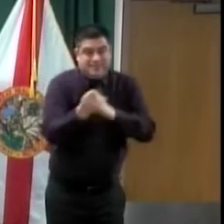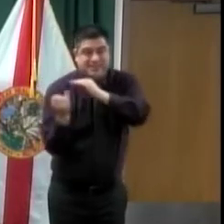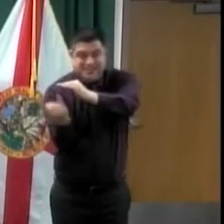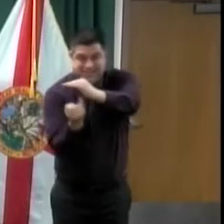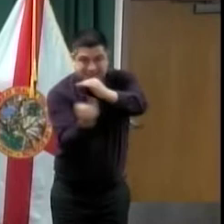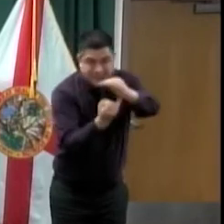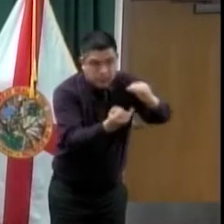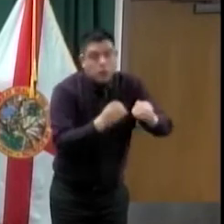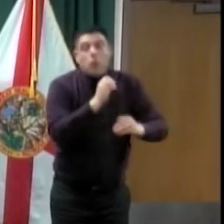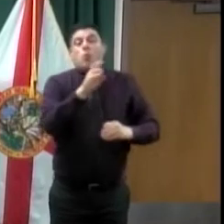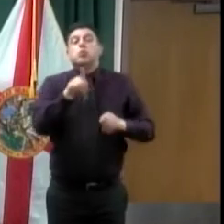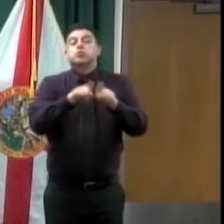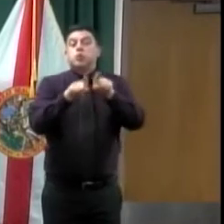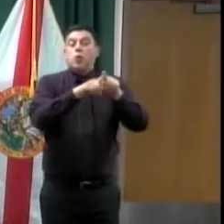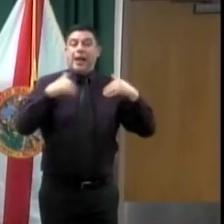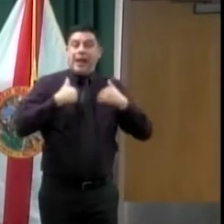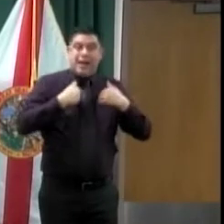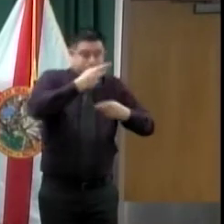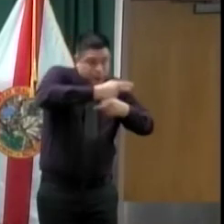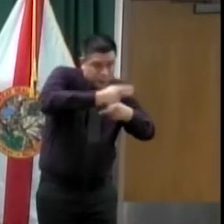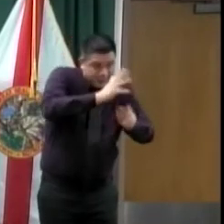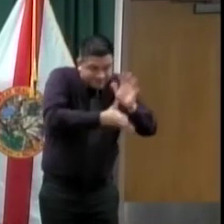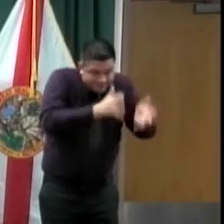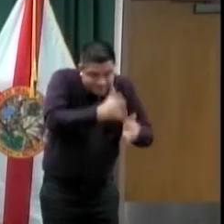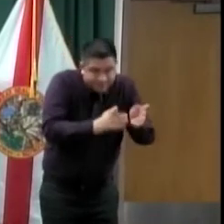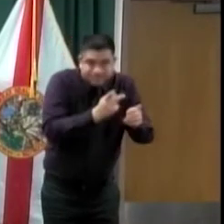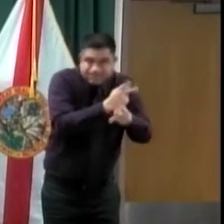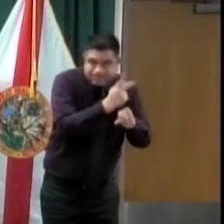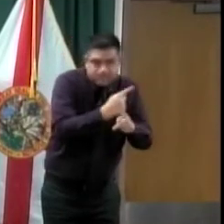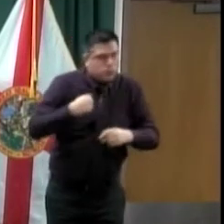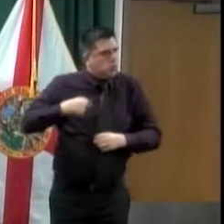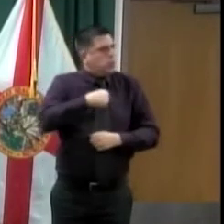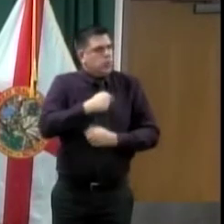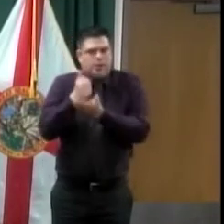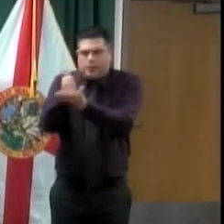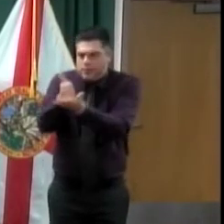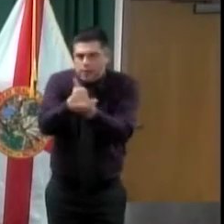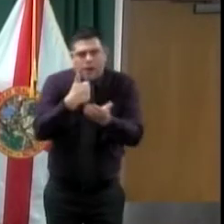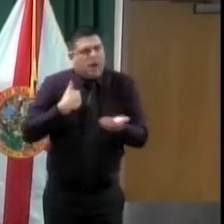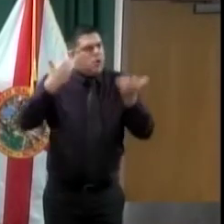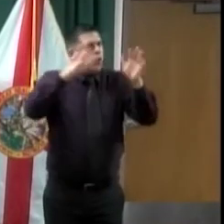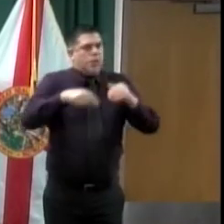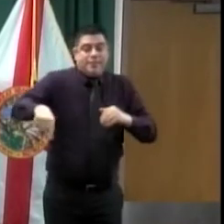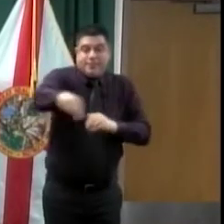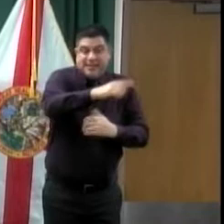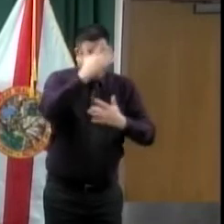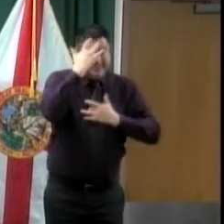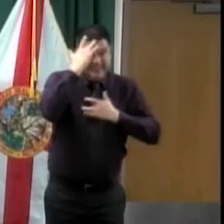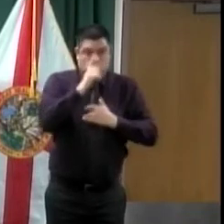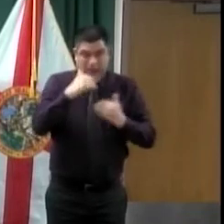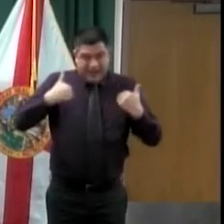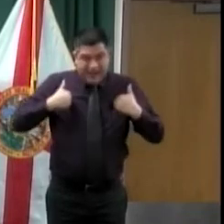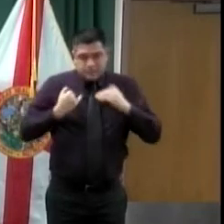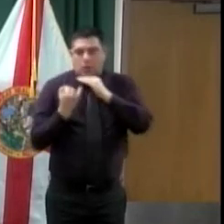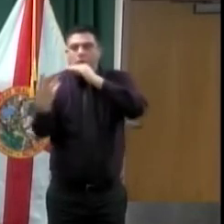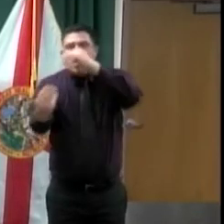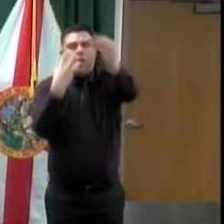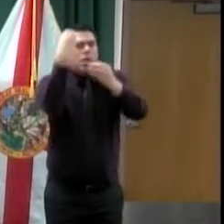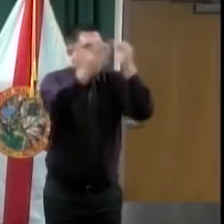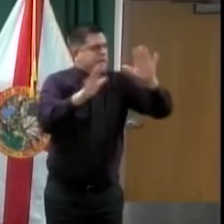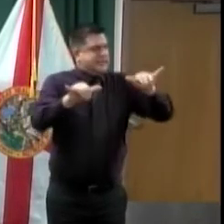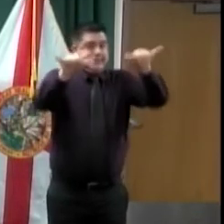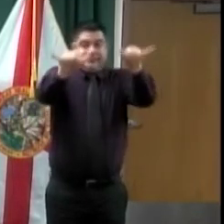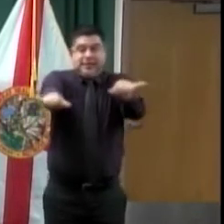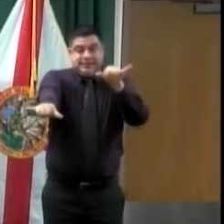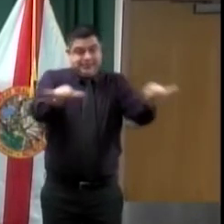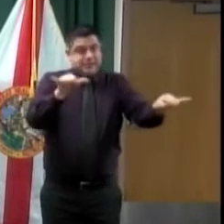to leave their house. But the only way for us to do those types of services, provide food and other types of services, is with